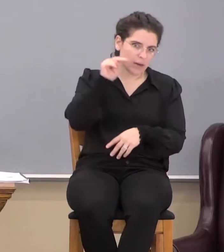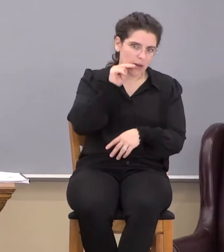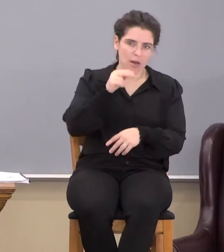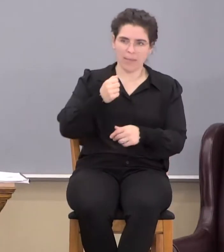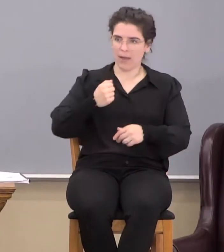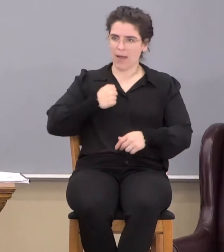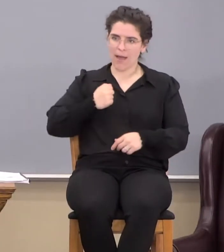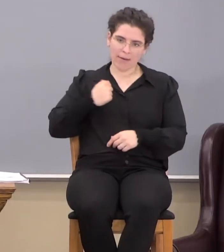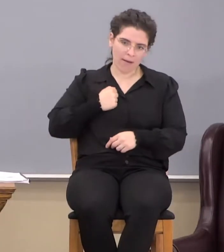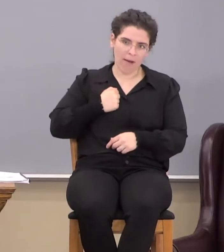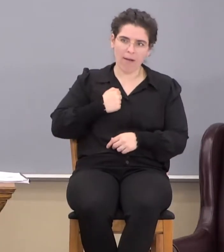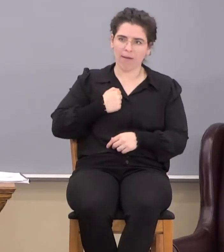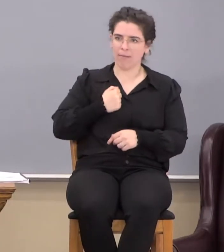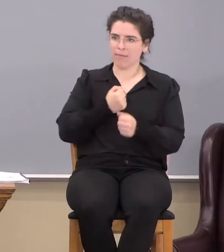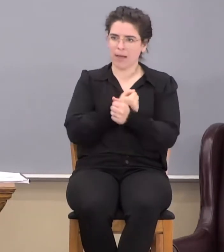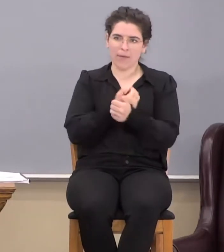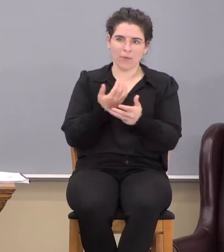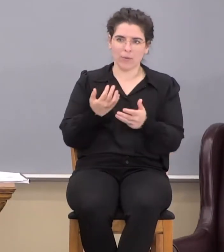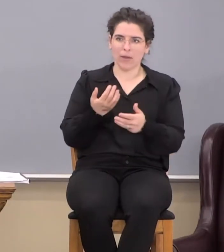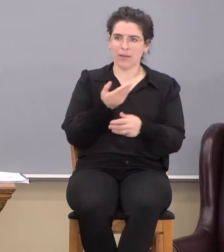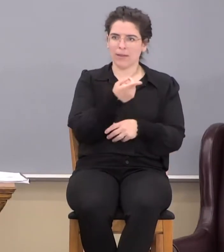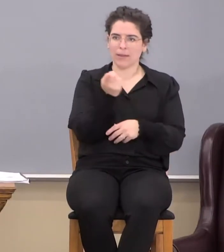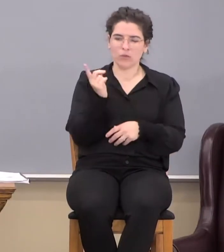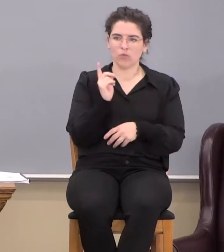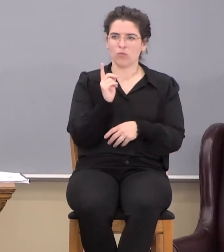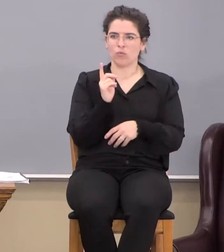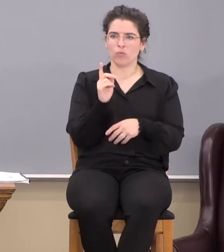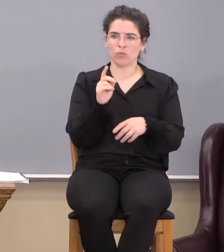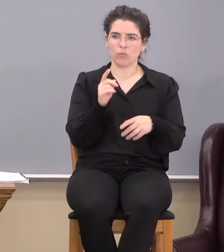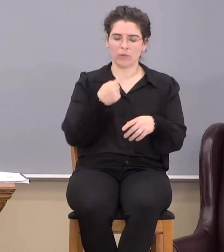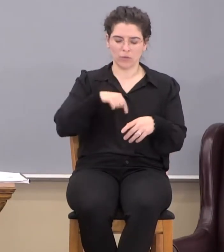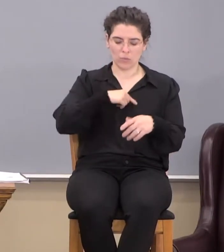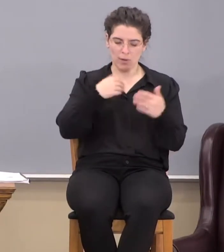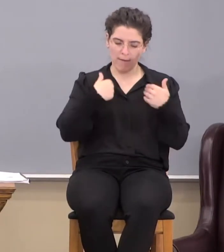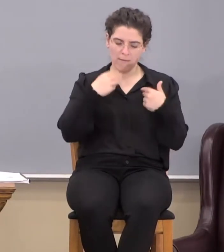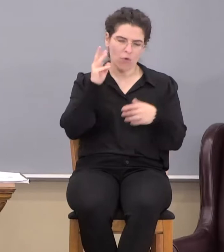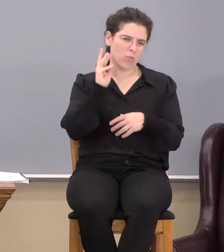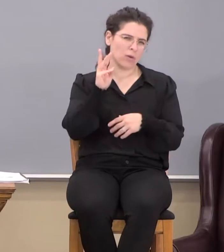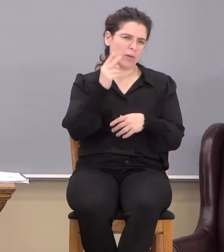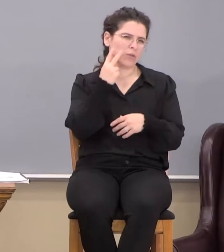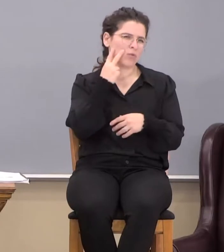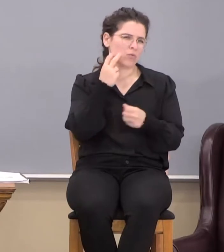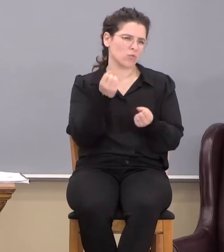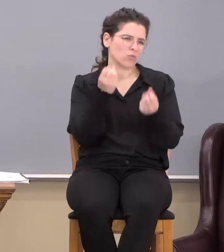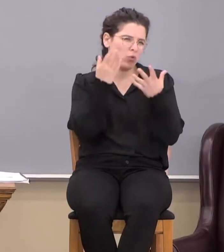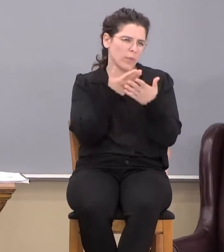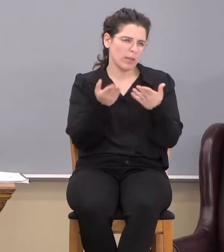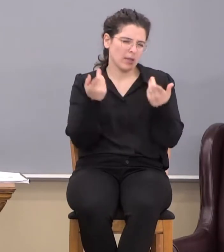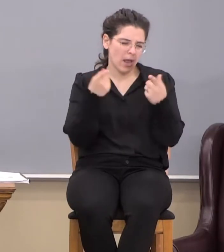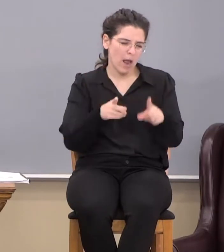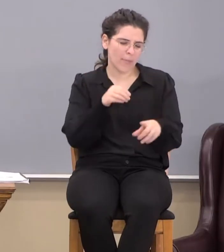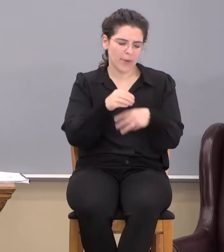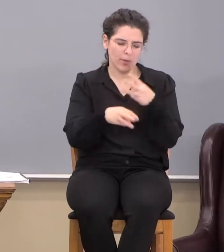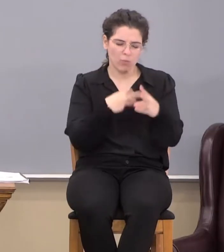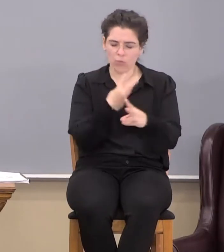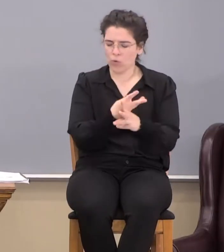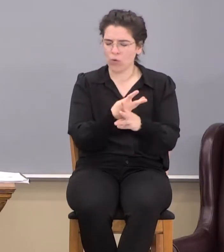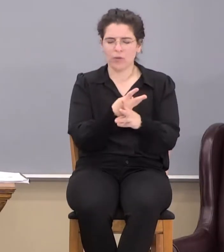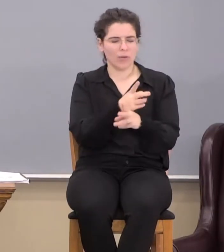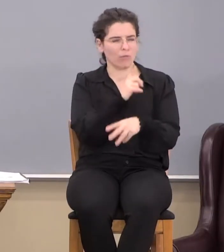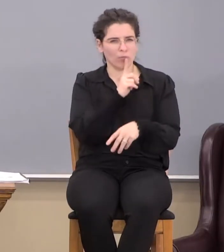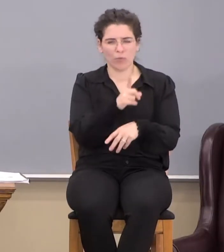Canada. And they, too, as we have, are witnessing so many things going on in the world that just